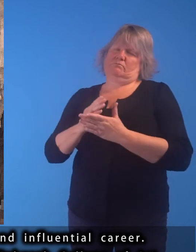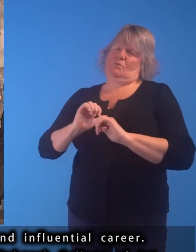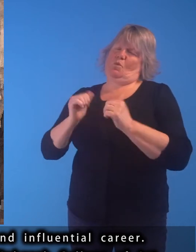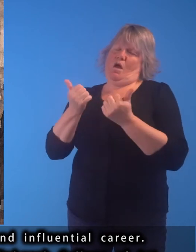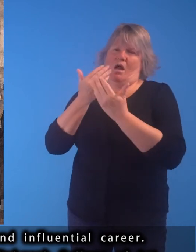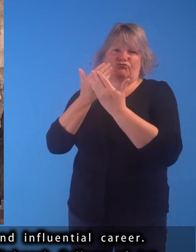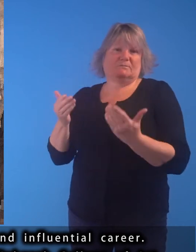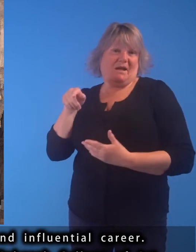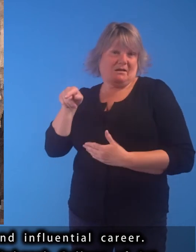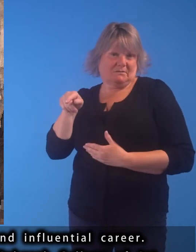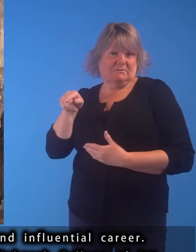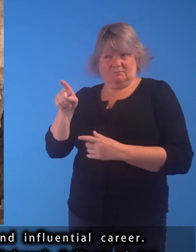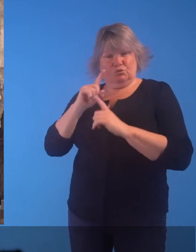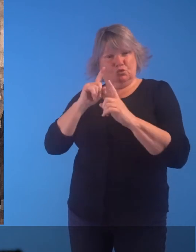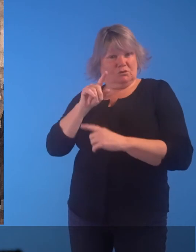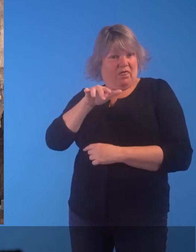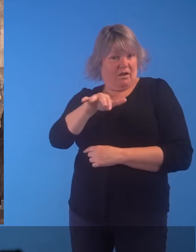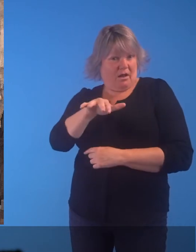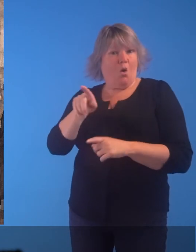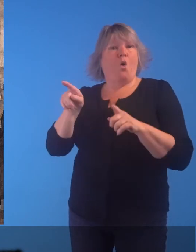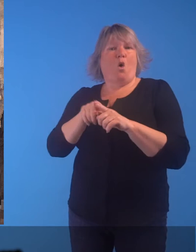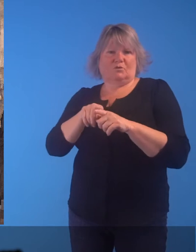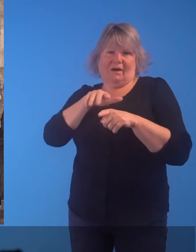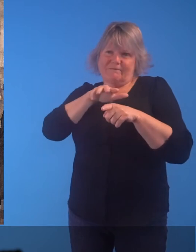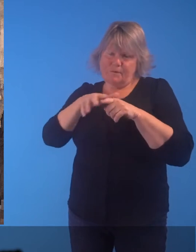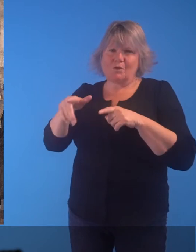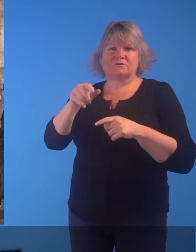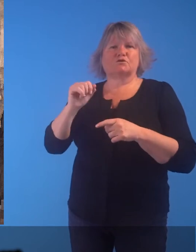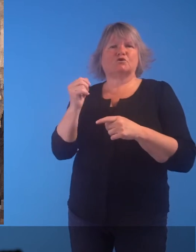Edinburgh College of Art, and an influential figure in the Scottish art establishment.